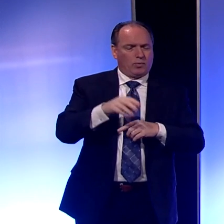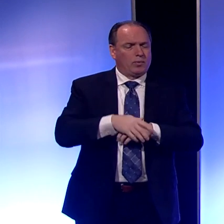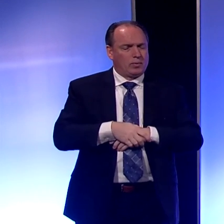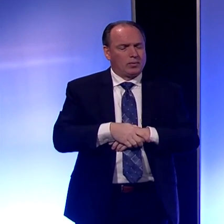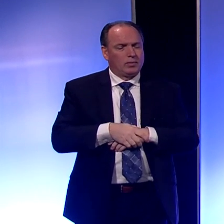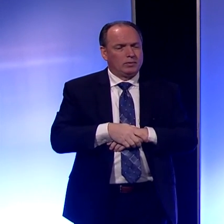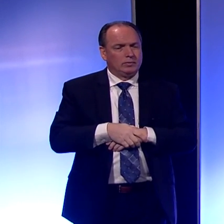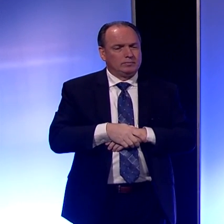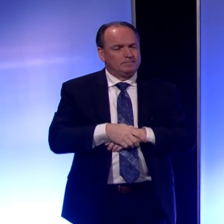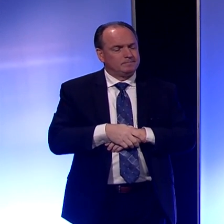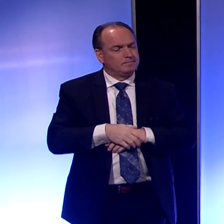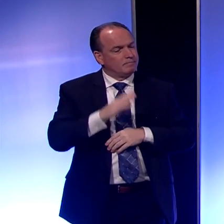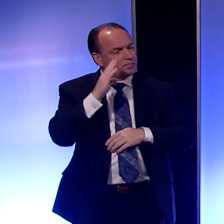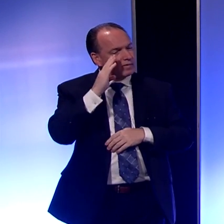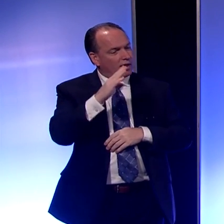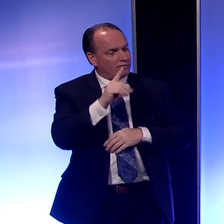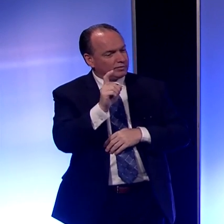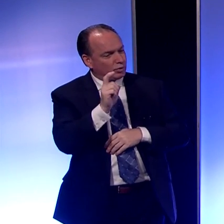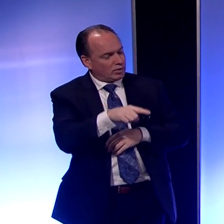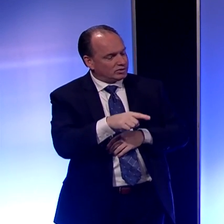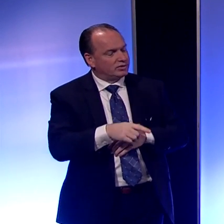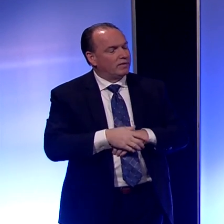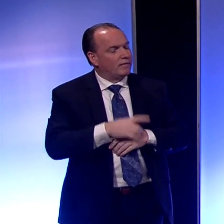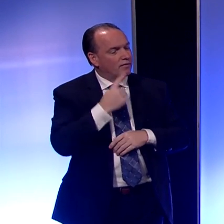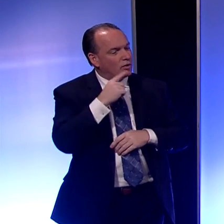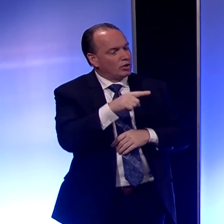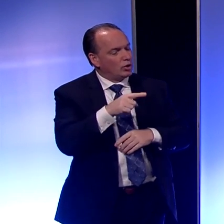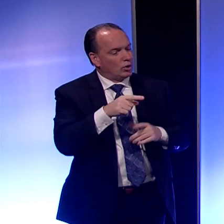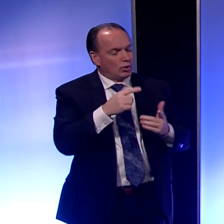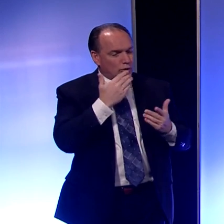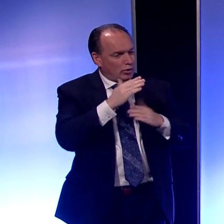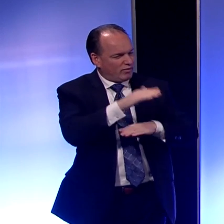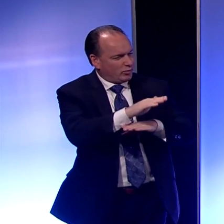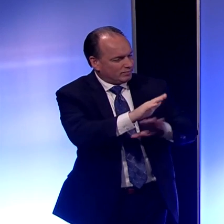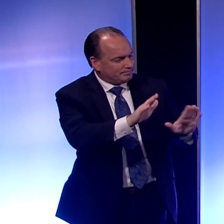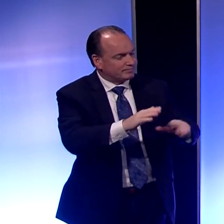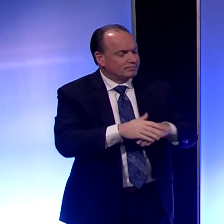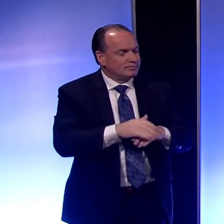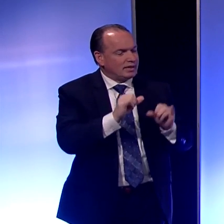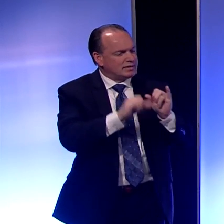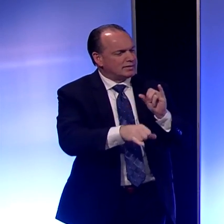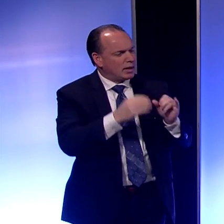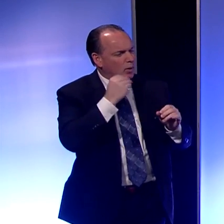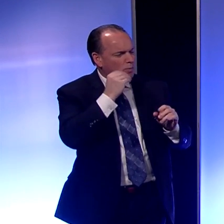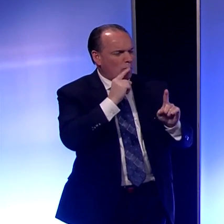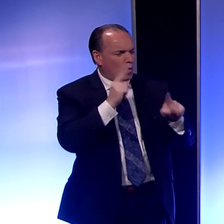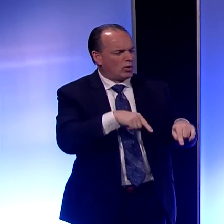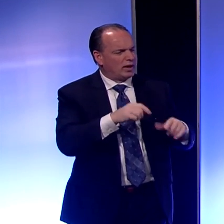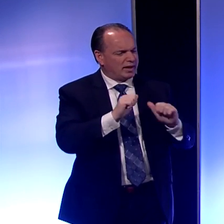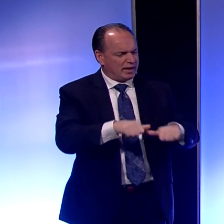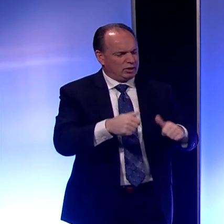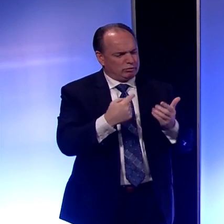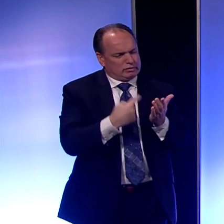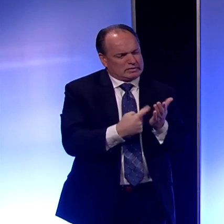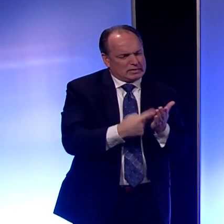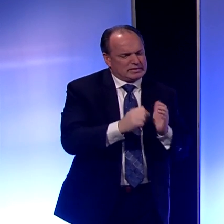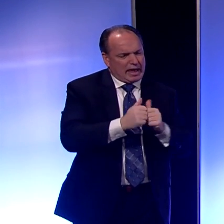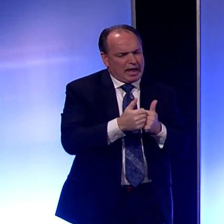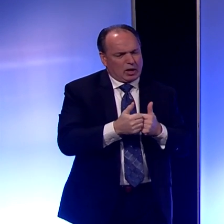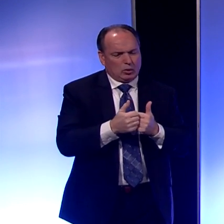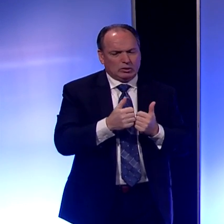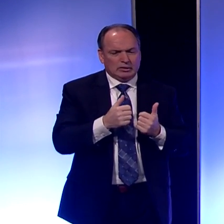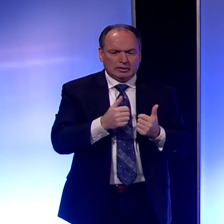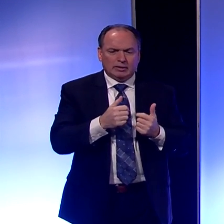Hi, Ethan Kibbe here. Good afternoon. A question for you regarding the stay-at-home order. Can you talk to me about how that will be enforced and what